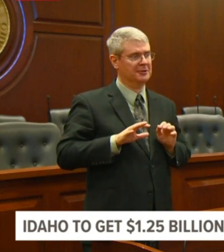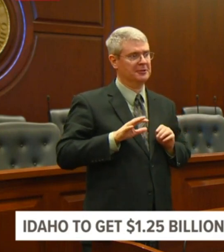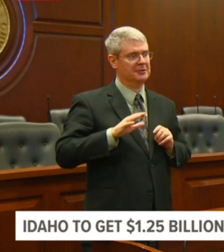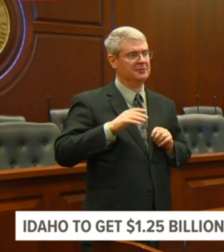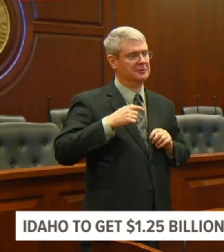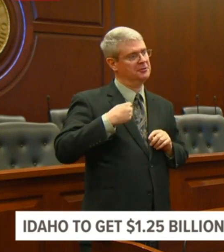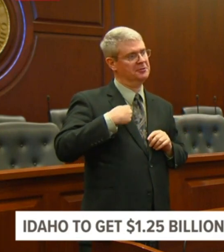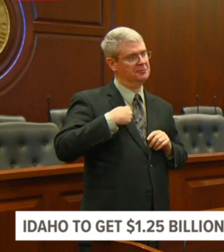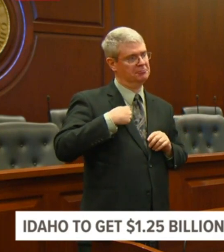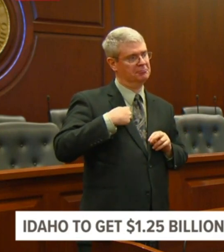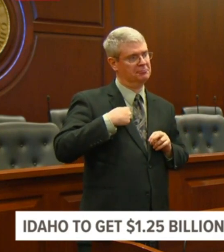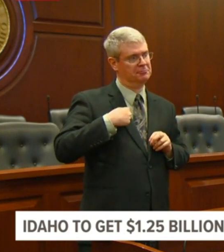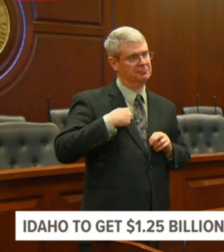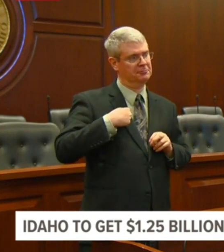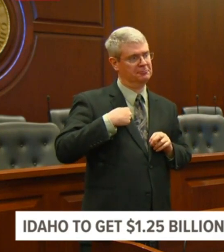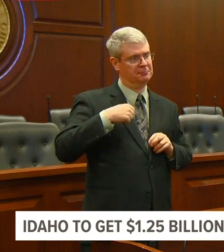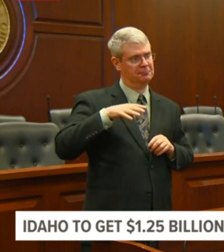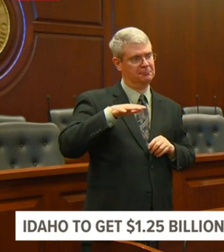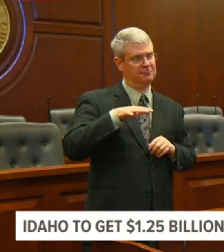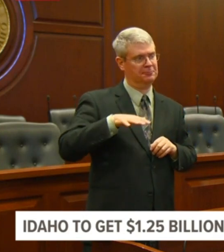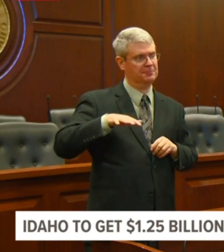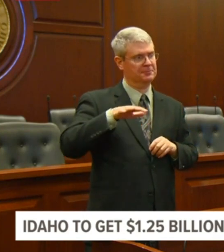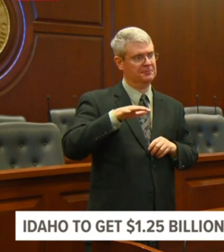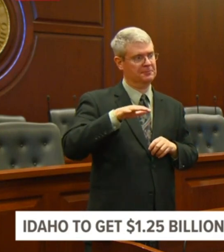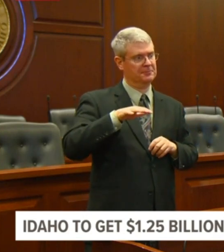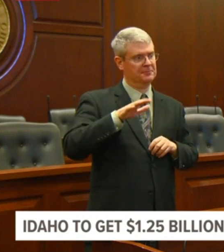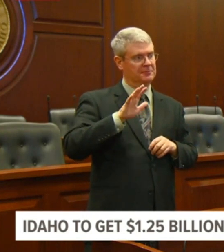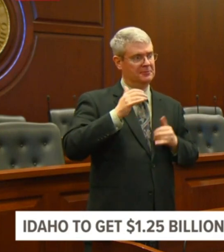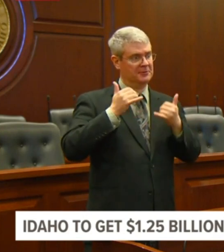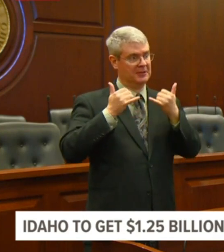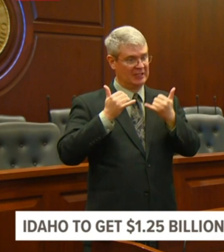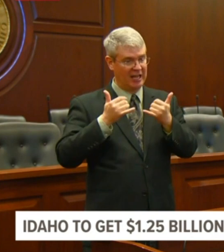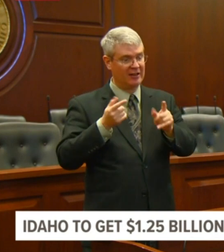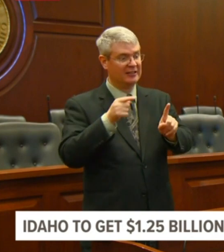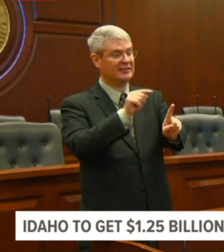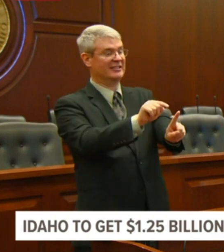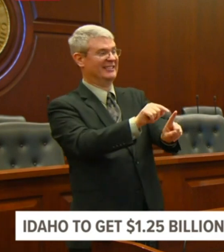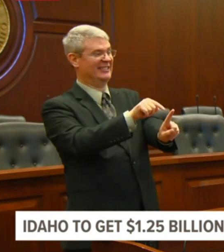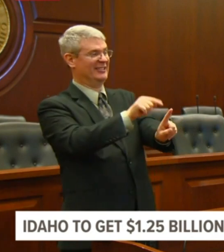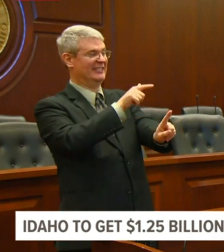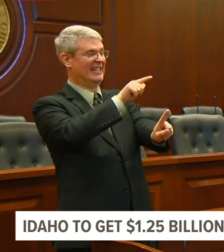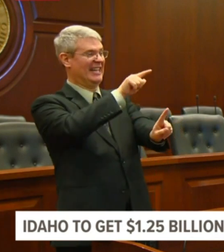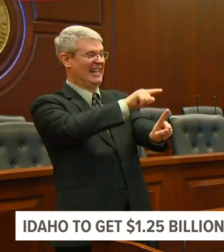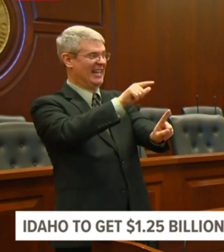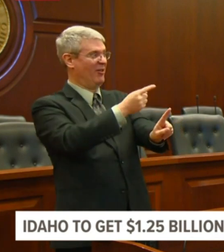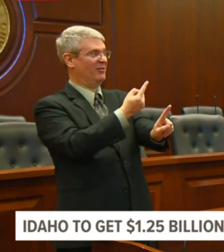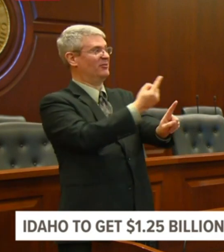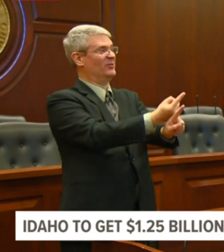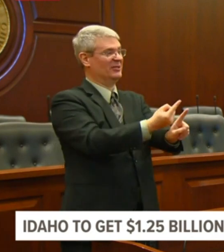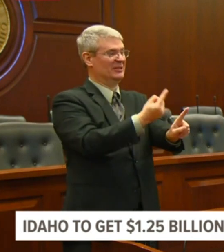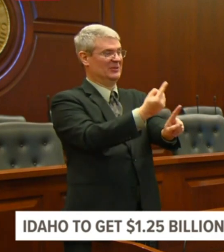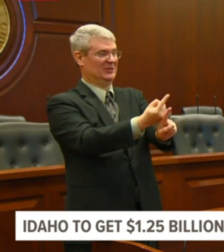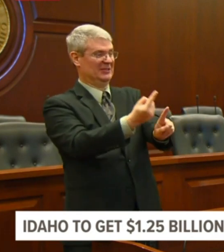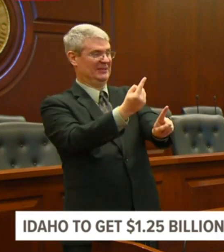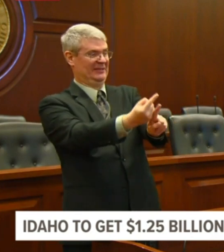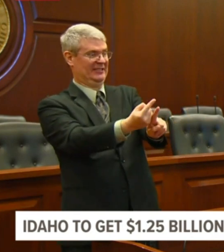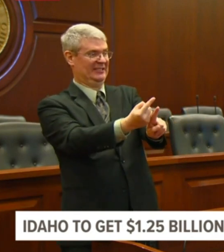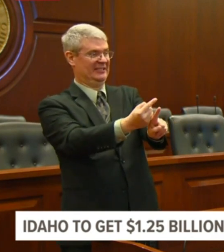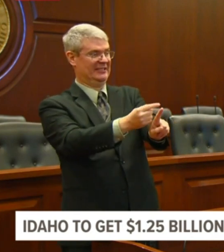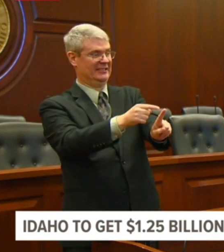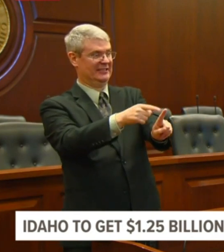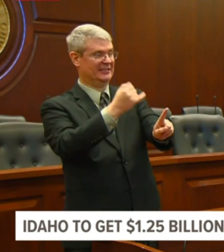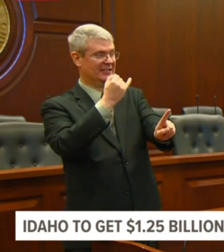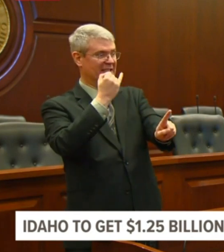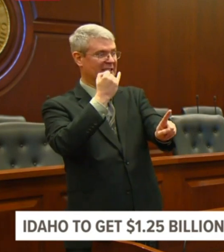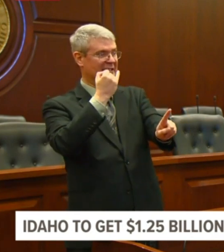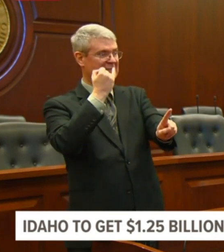landlords, the system is such that foreclosures is going to be